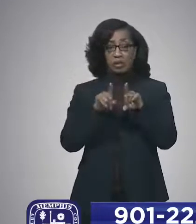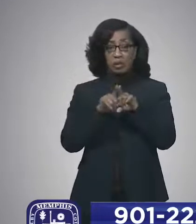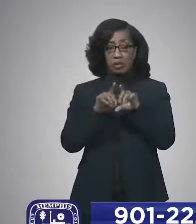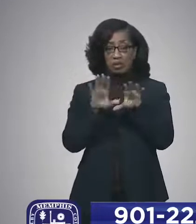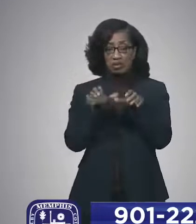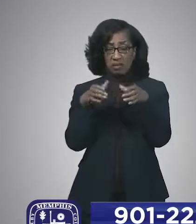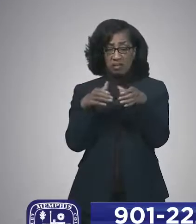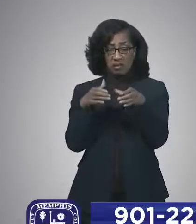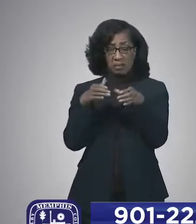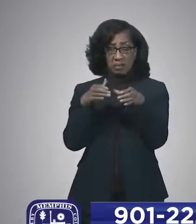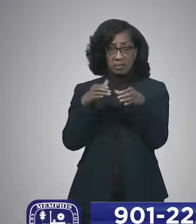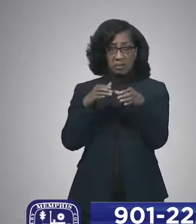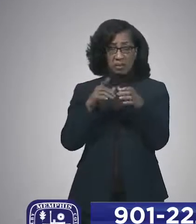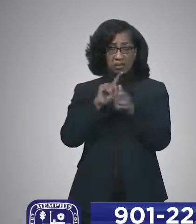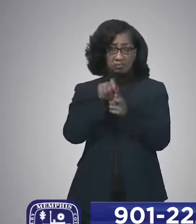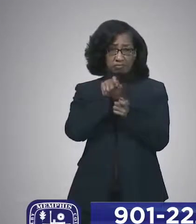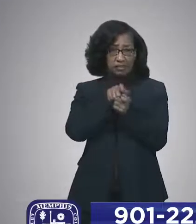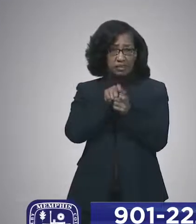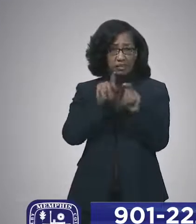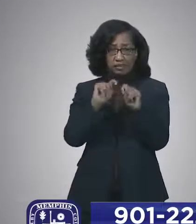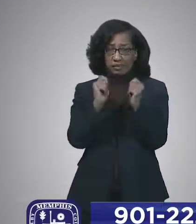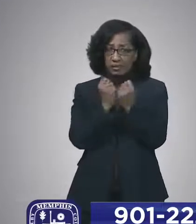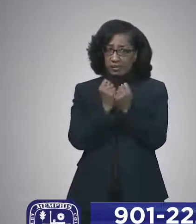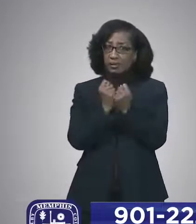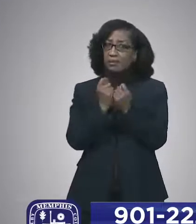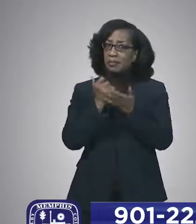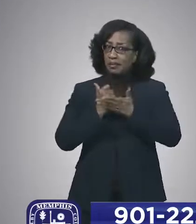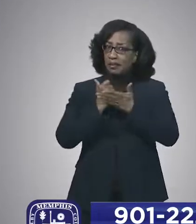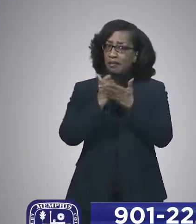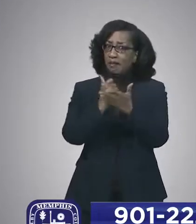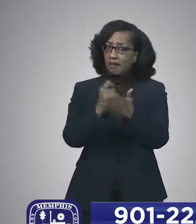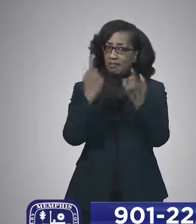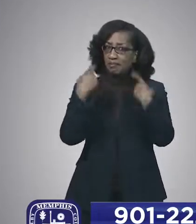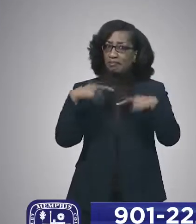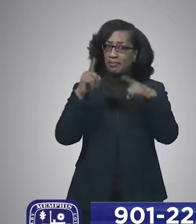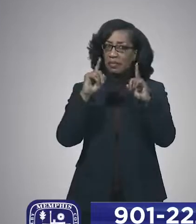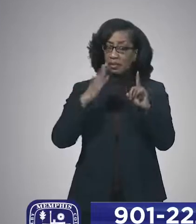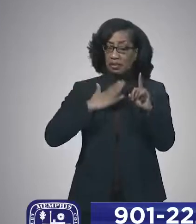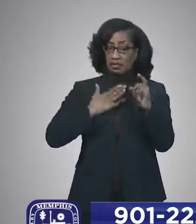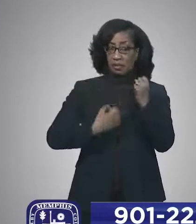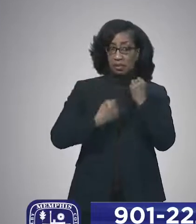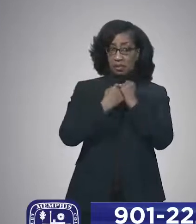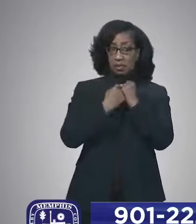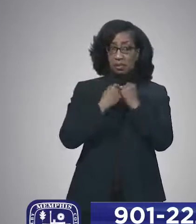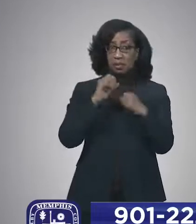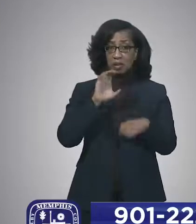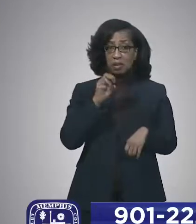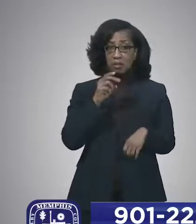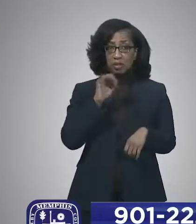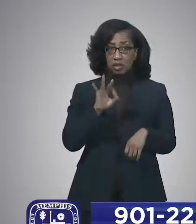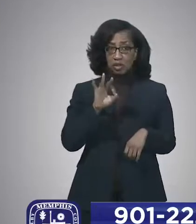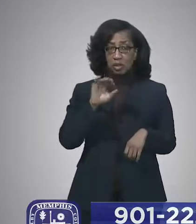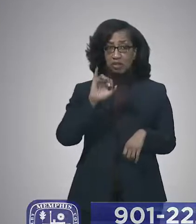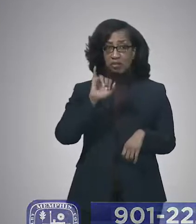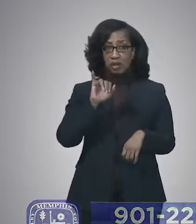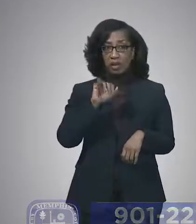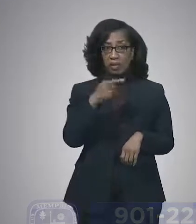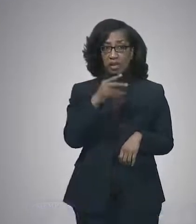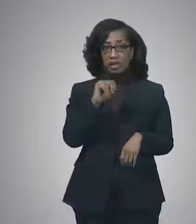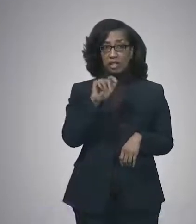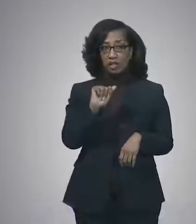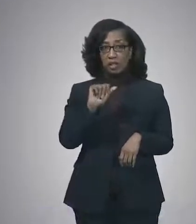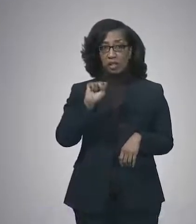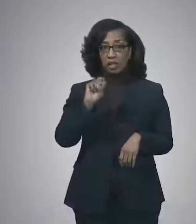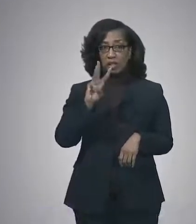are very instrumental in making that happen who were my support system, that's Chief Gina Sweat, Deputy Chief